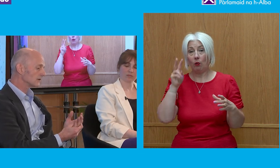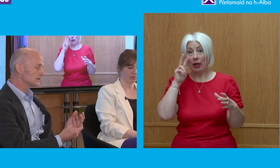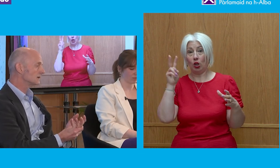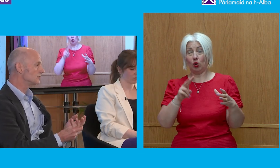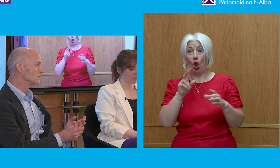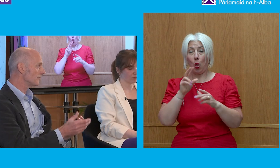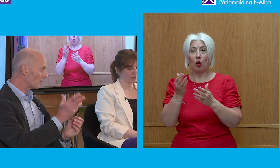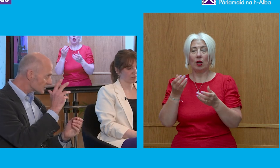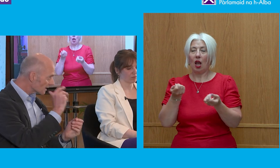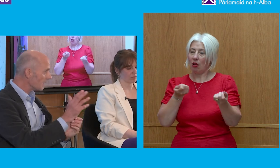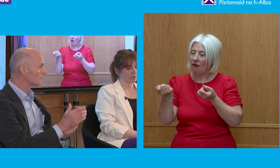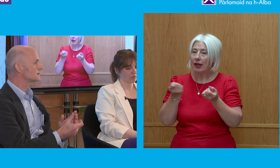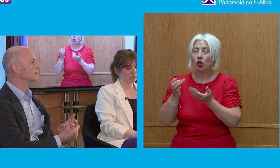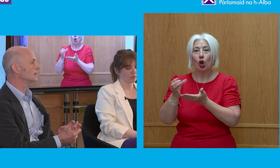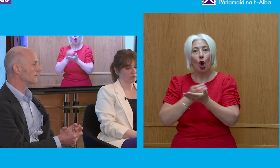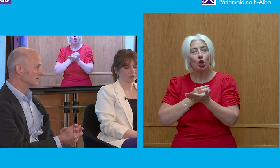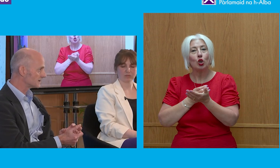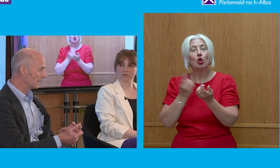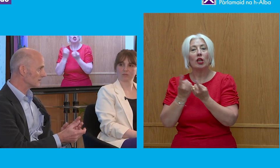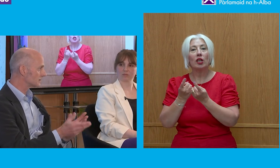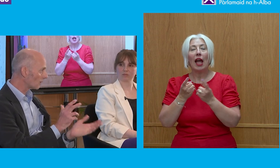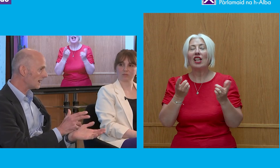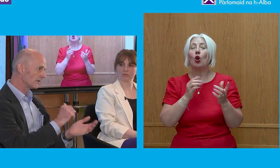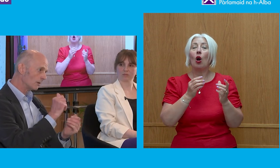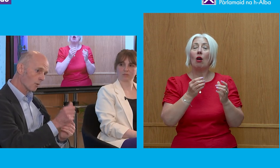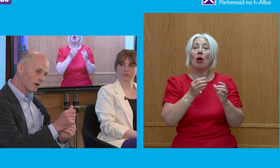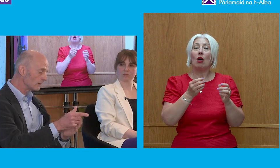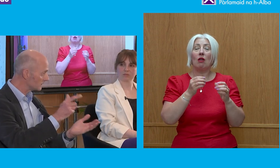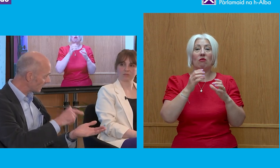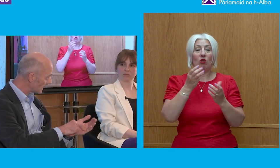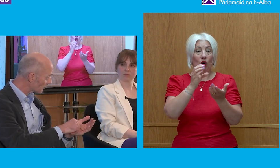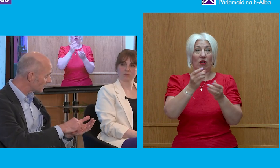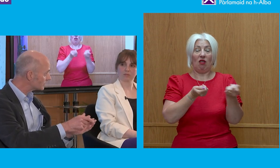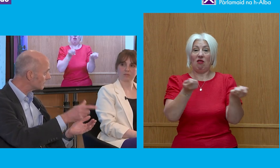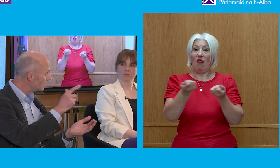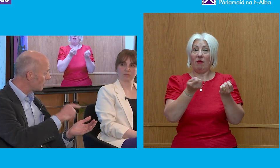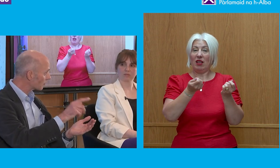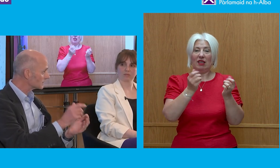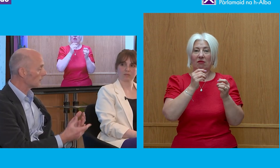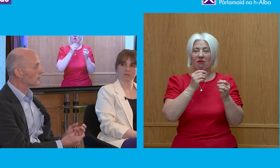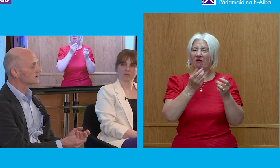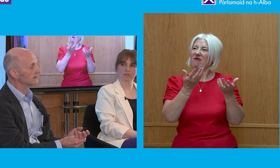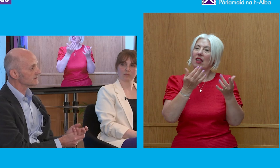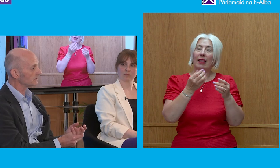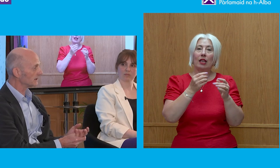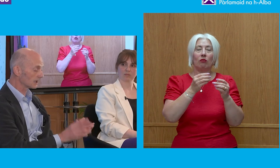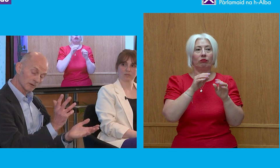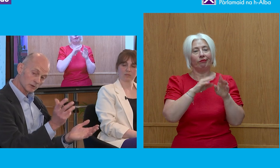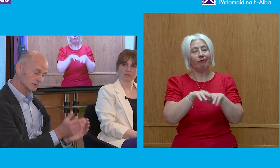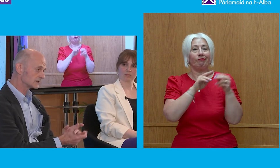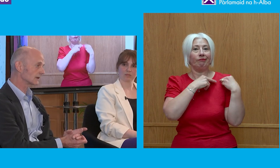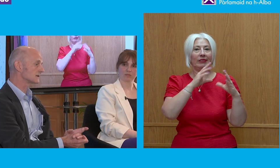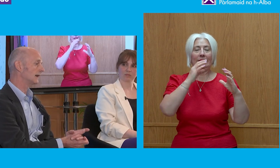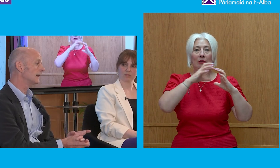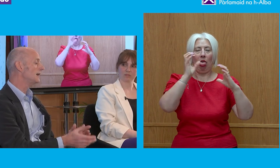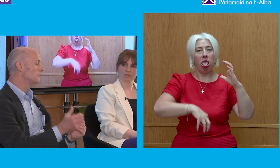and governance issues, there was a collapse in governance standards. So what happened there? And why? Is that an aberration or is it a portent or something to come